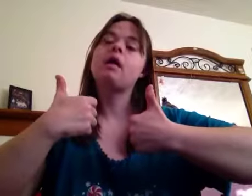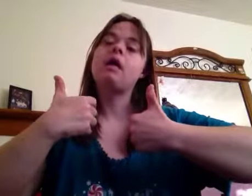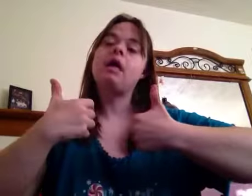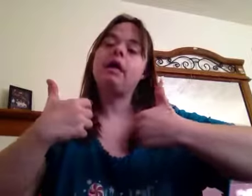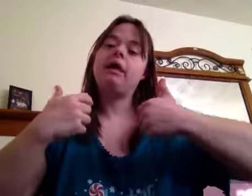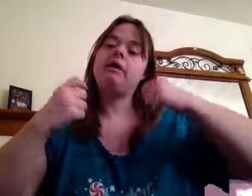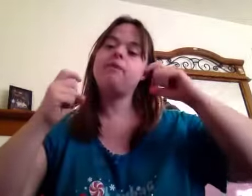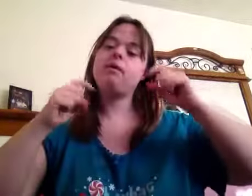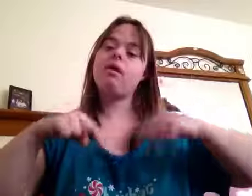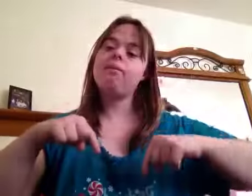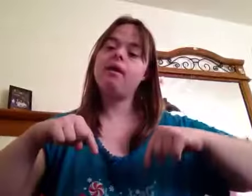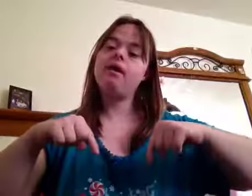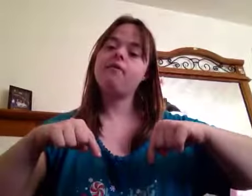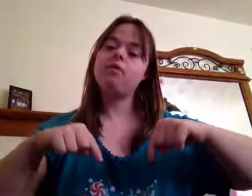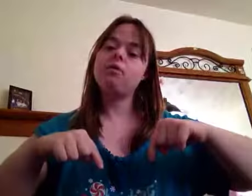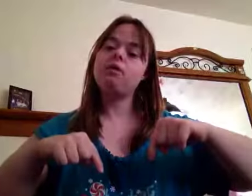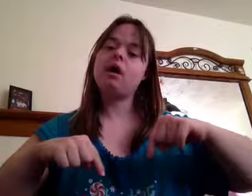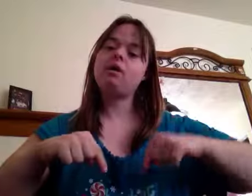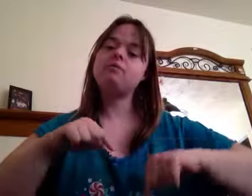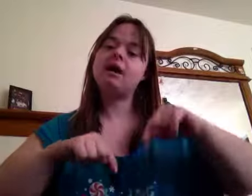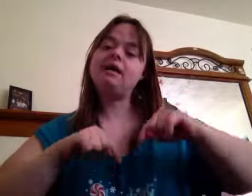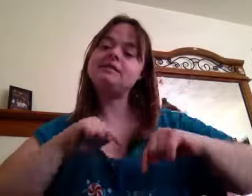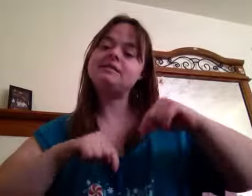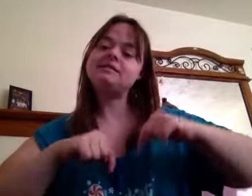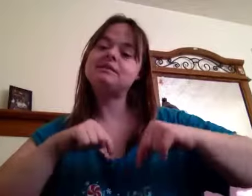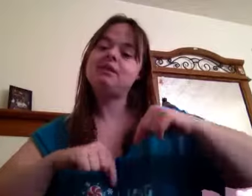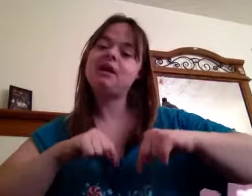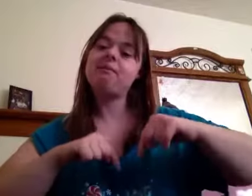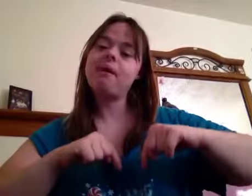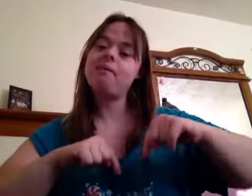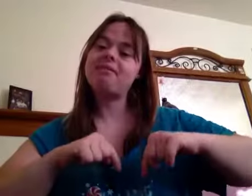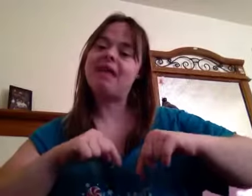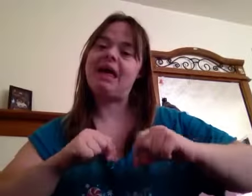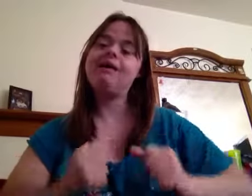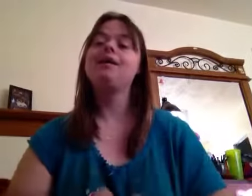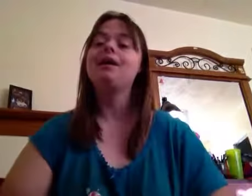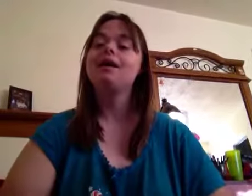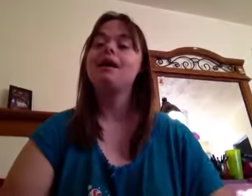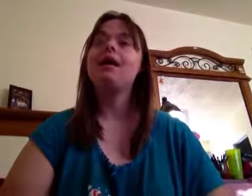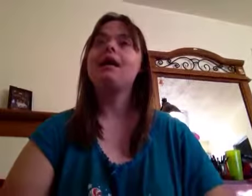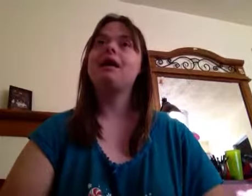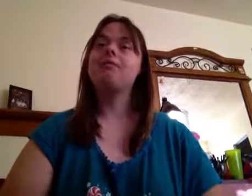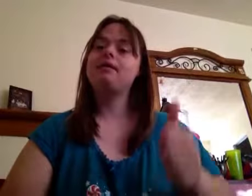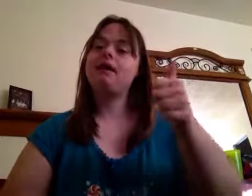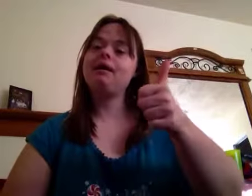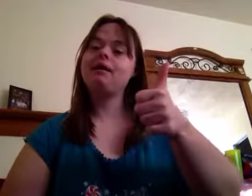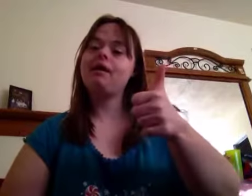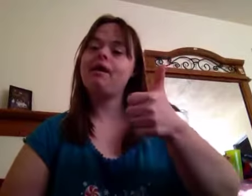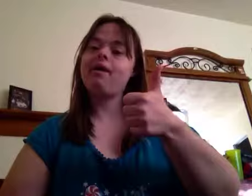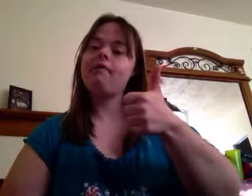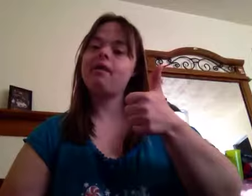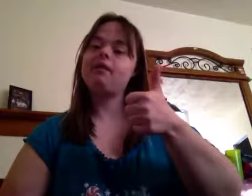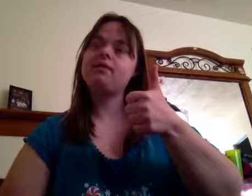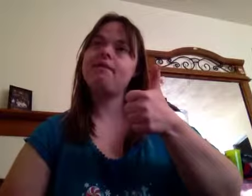And, give me a comment if you're naughty or nice. Give me a comment about that. And, give me a like if you guys love